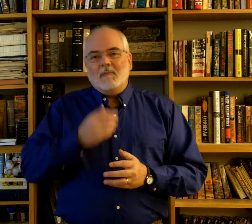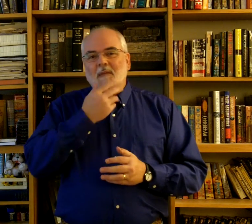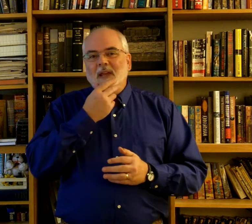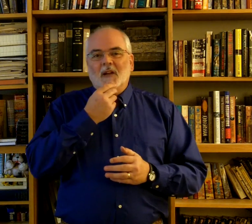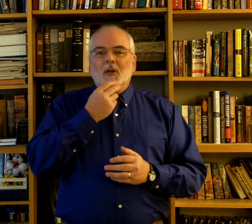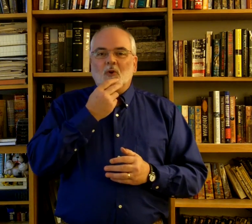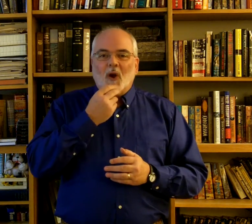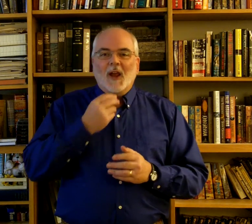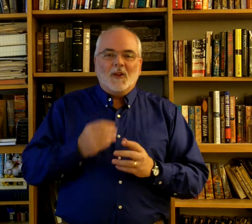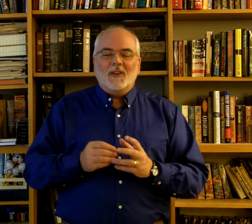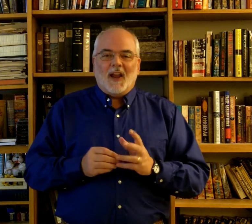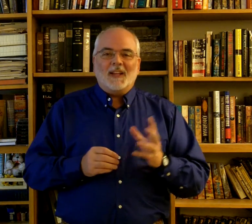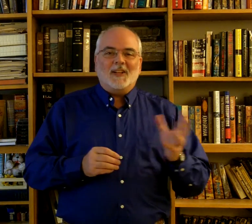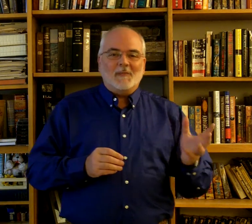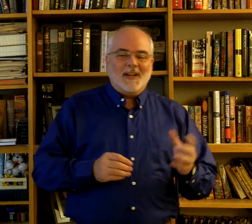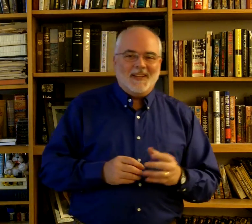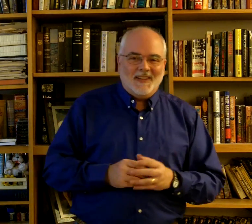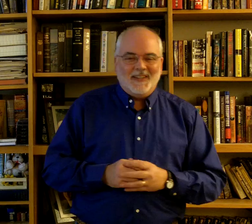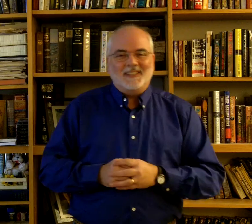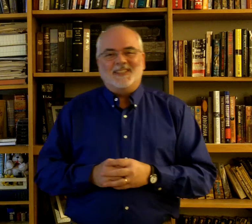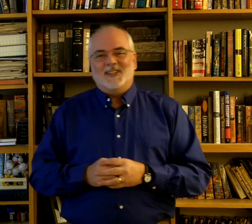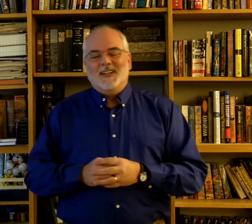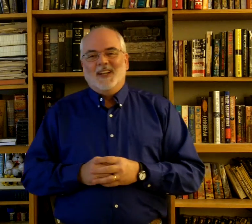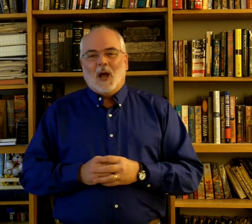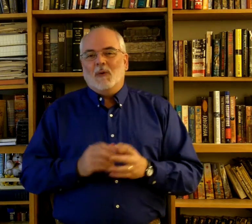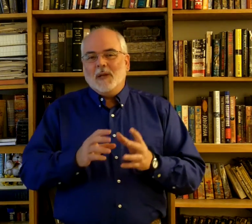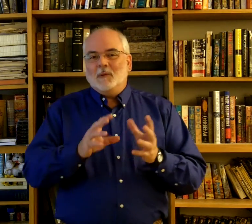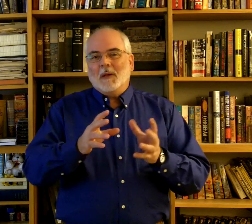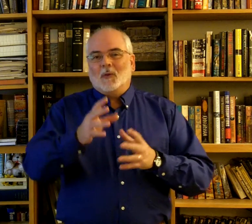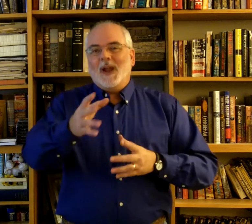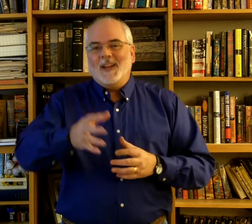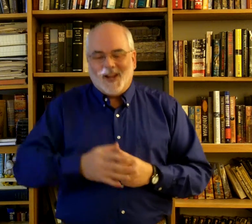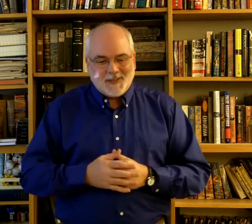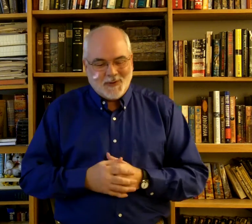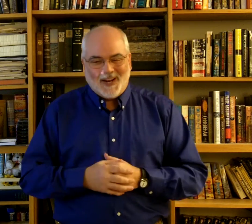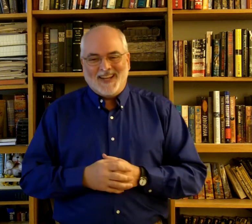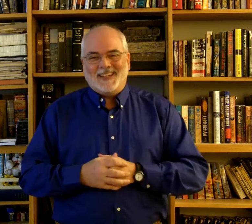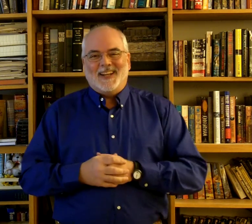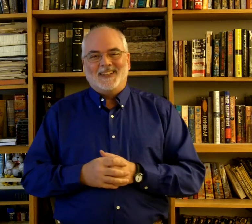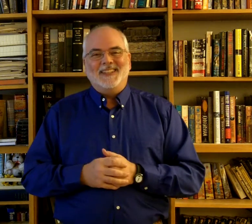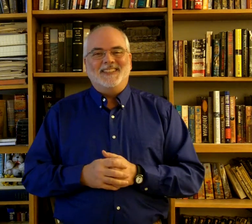may be a little bit grayer than the last time I did this, so I want people to be able to recognize me when I get to LTC.